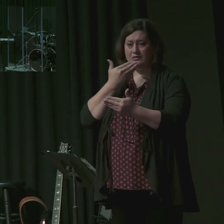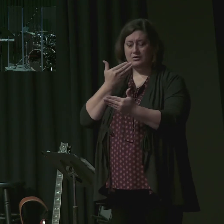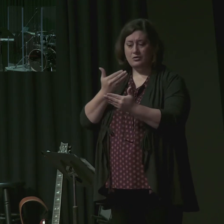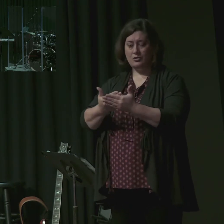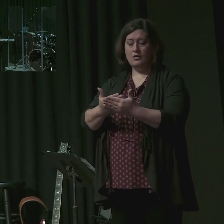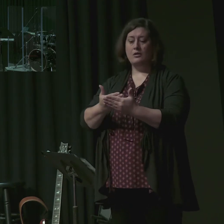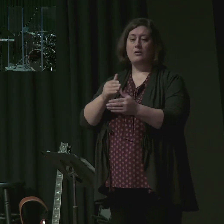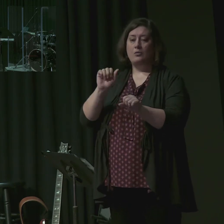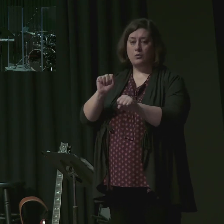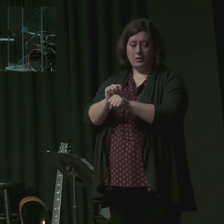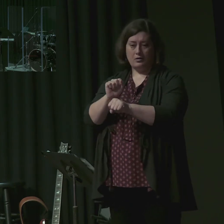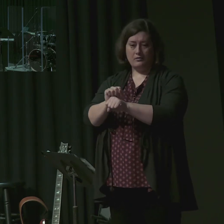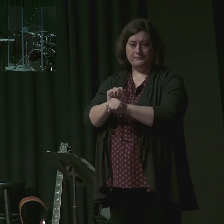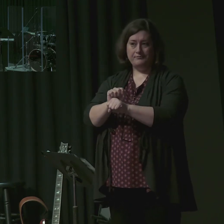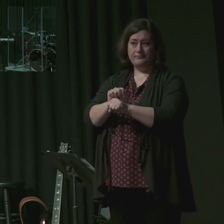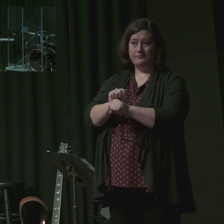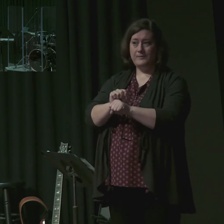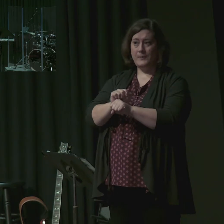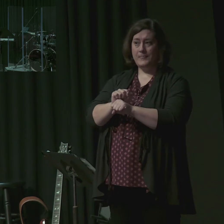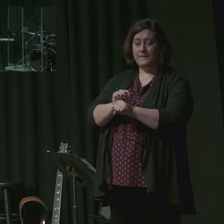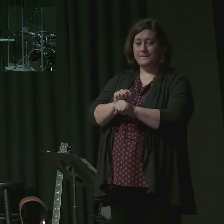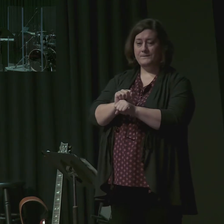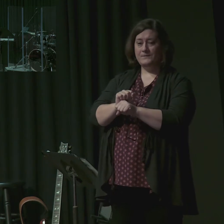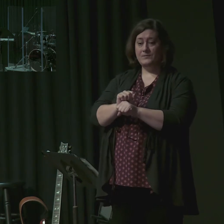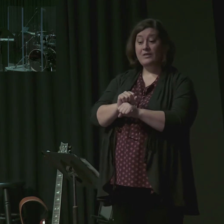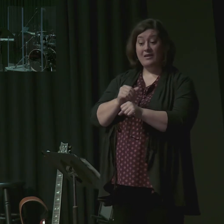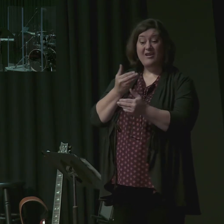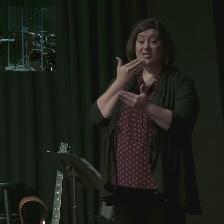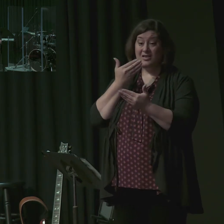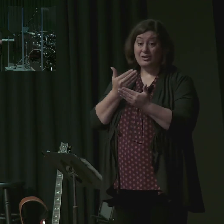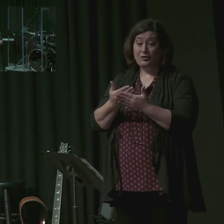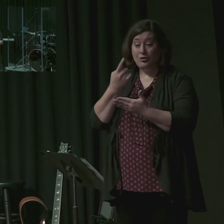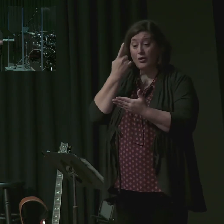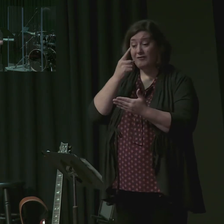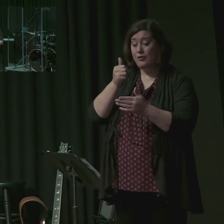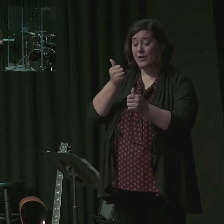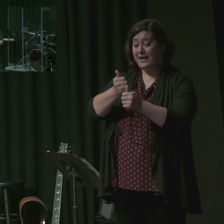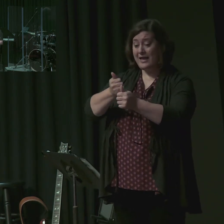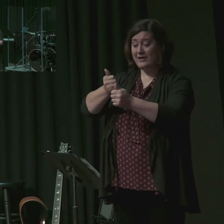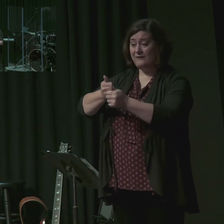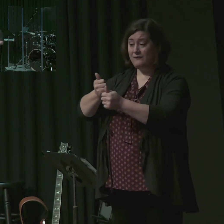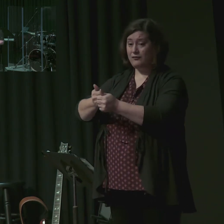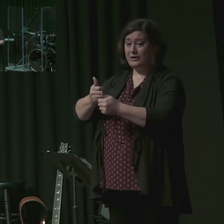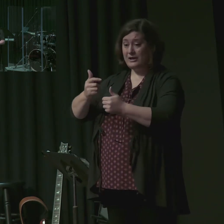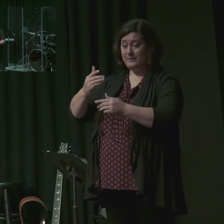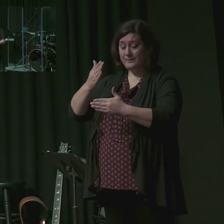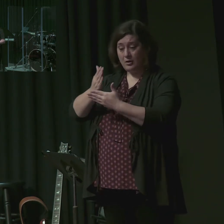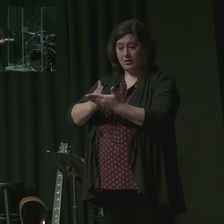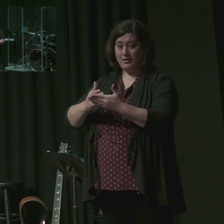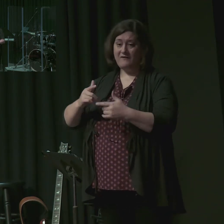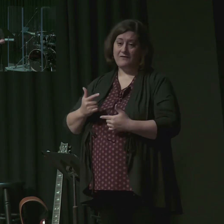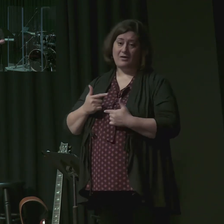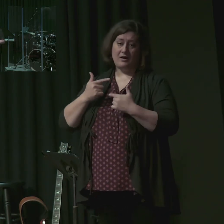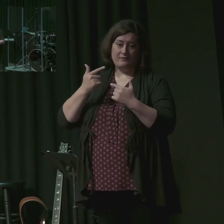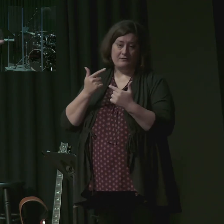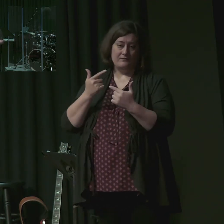They are useful and profitable in each sphere of life and ministry for all the steps and